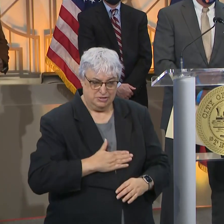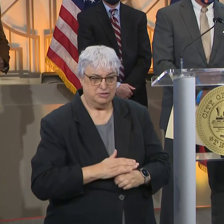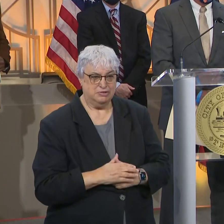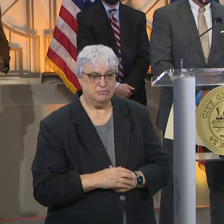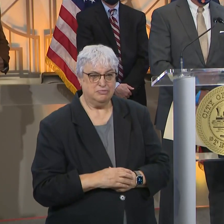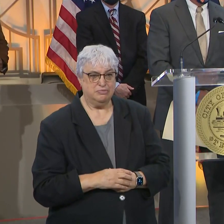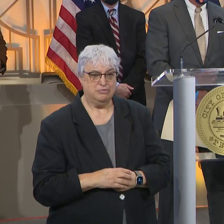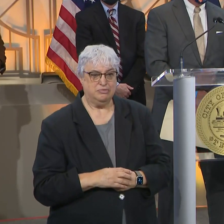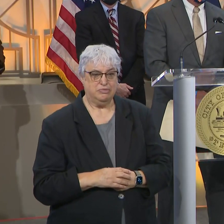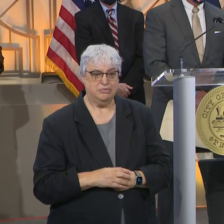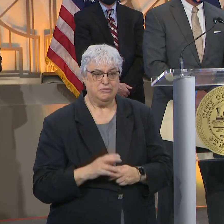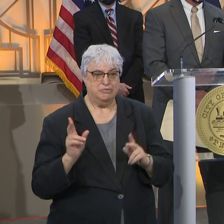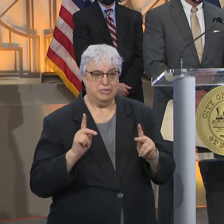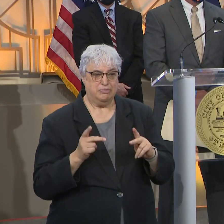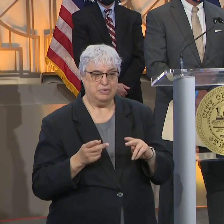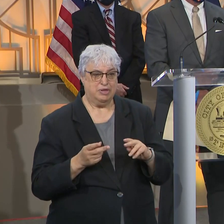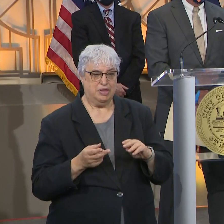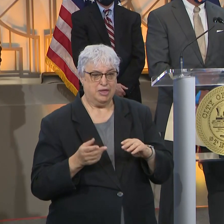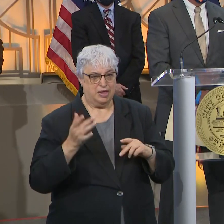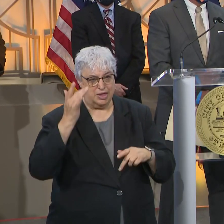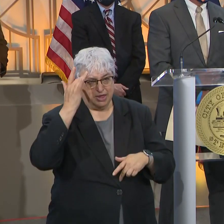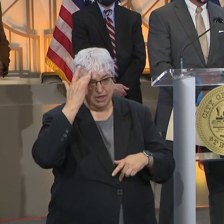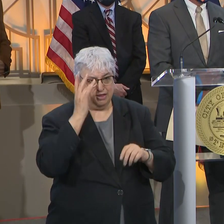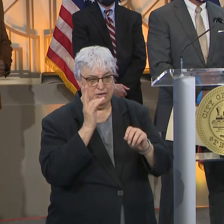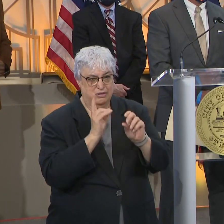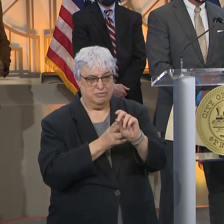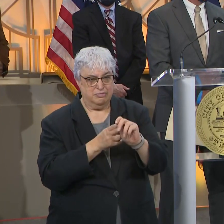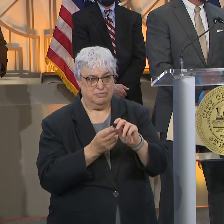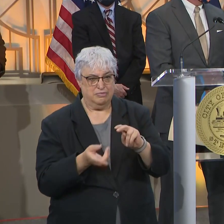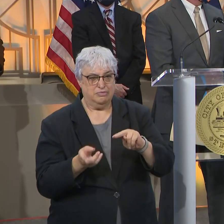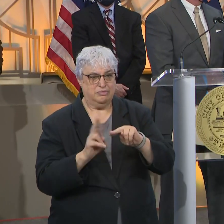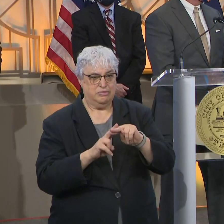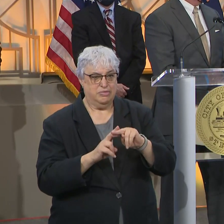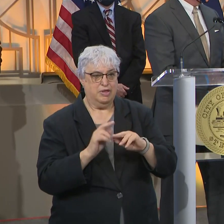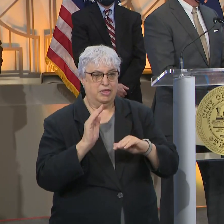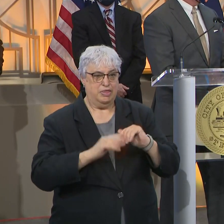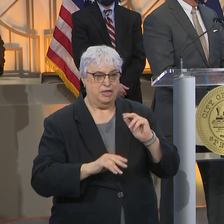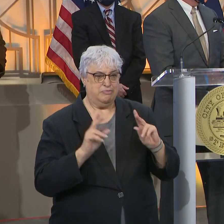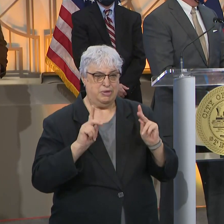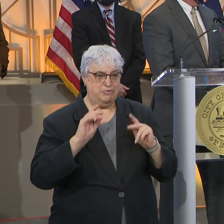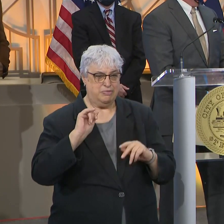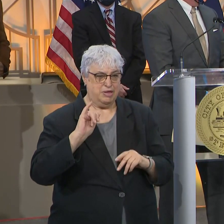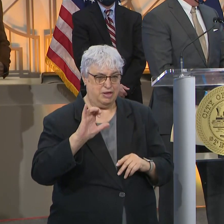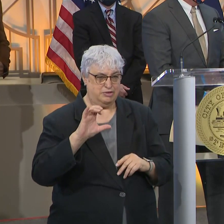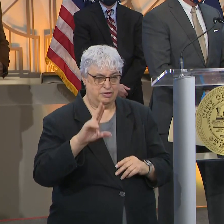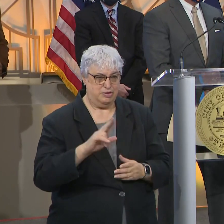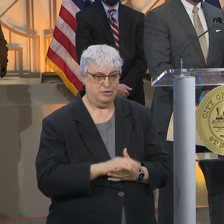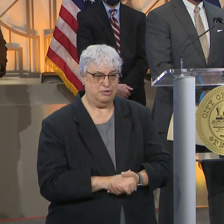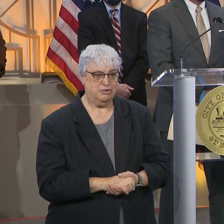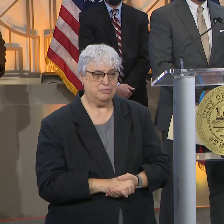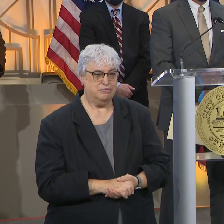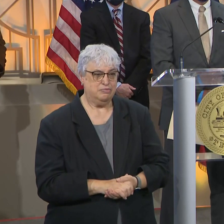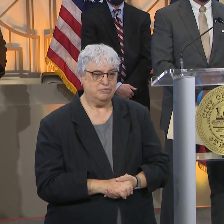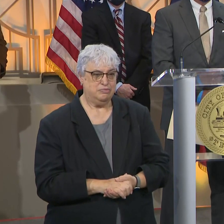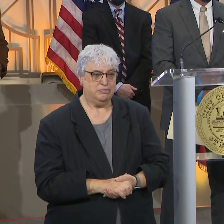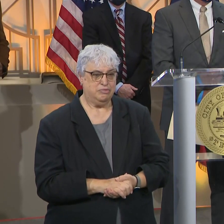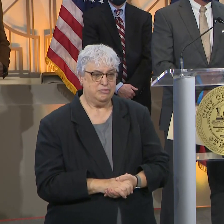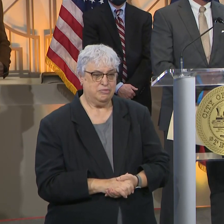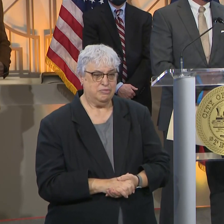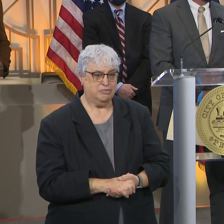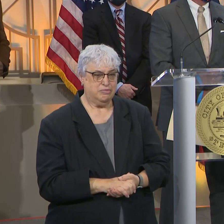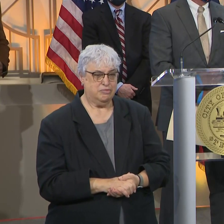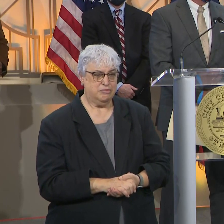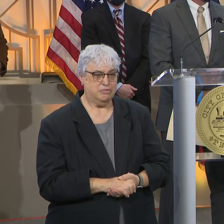graph, that the rate of people who are getting ill and being hospitalized is rising at a greater rate than those that are in the ICU. And that's really due to the credit